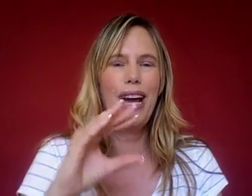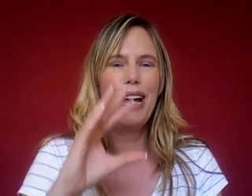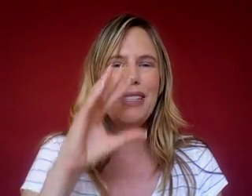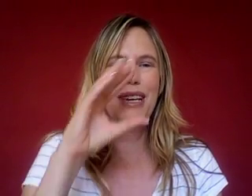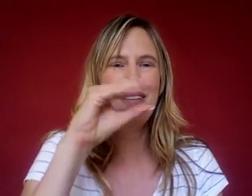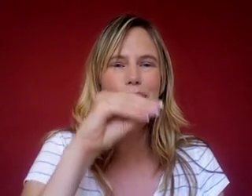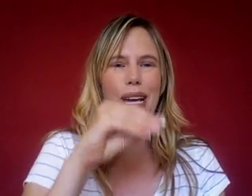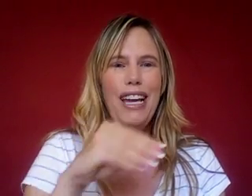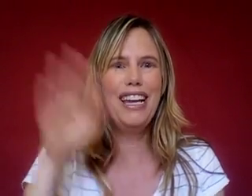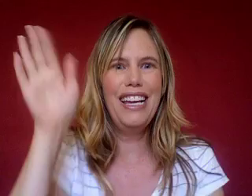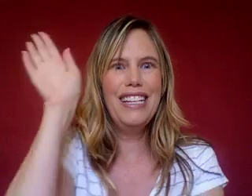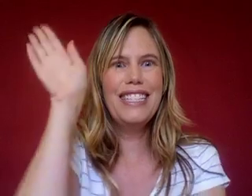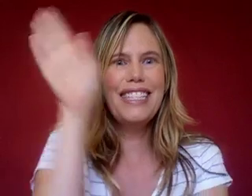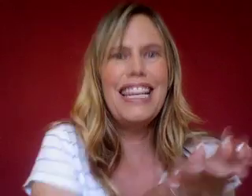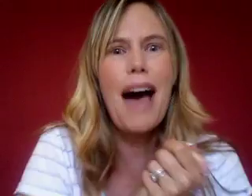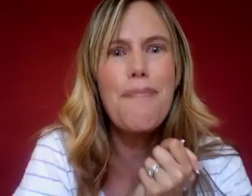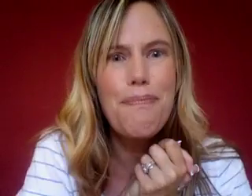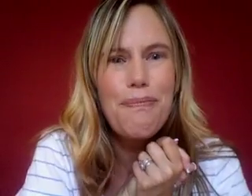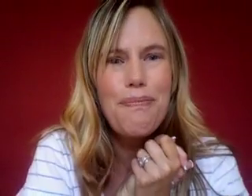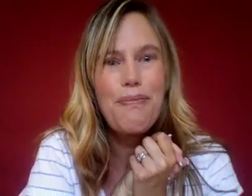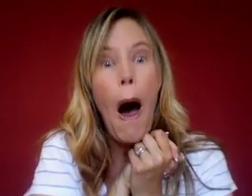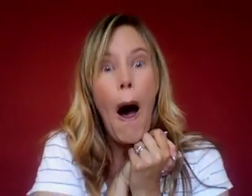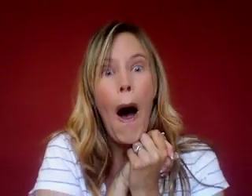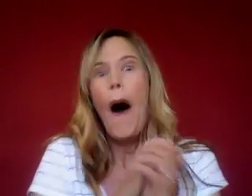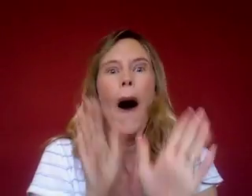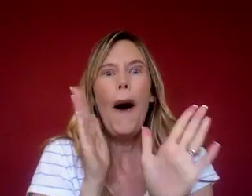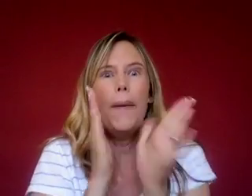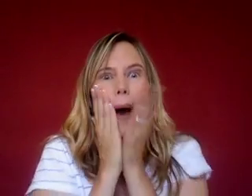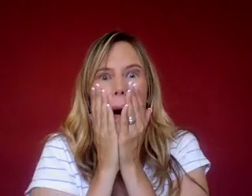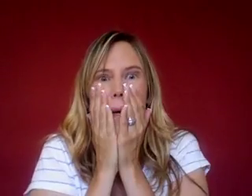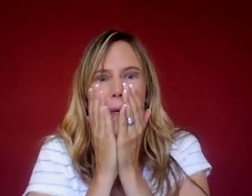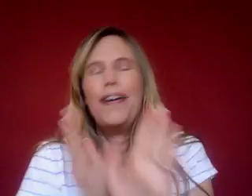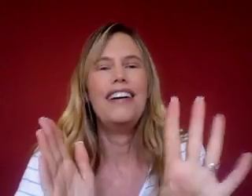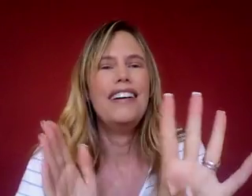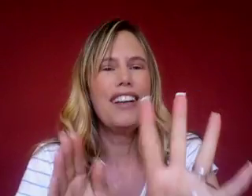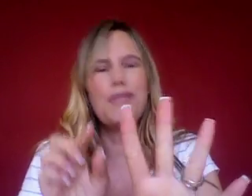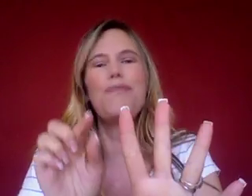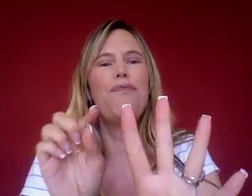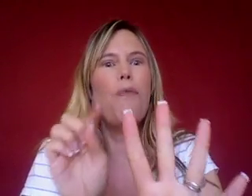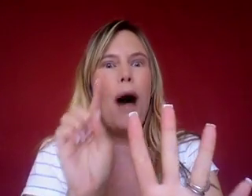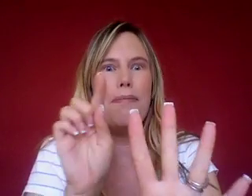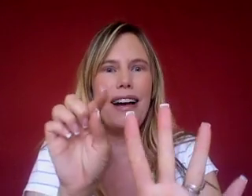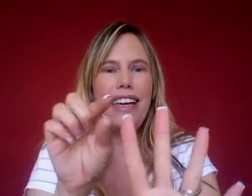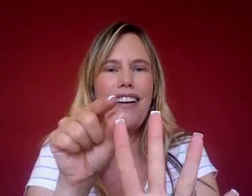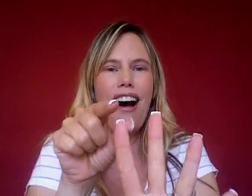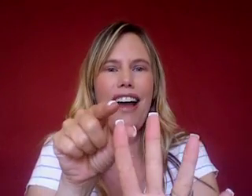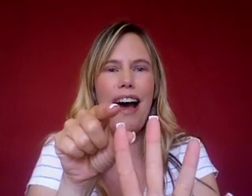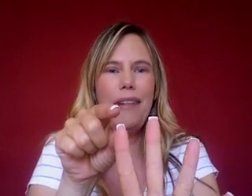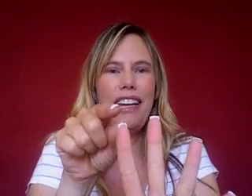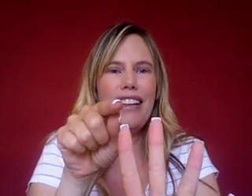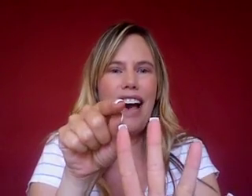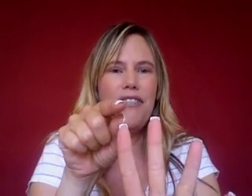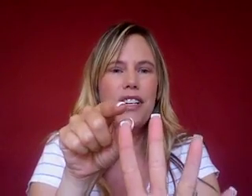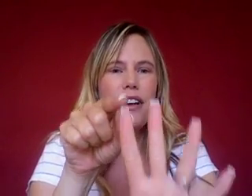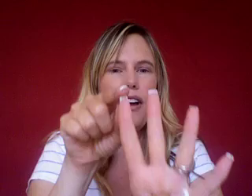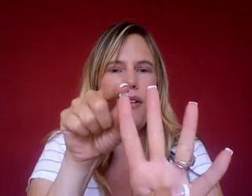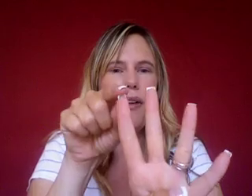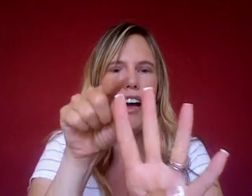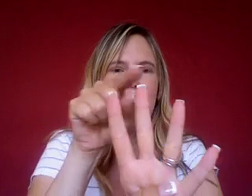as can be. Snap! Oh no! There's one monkey gone. How many are left? One,